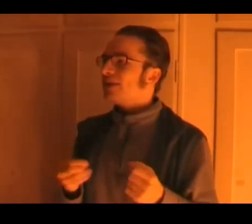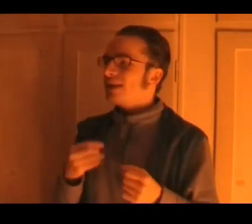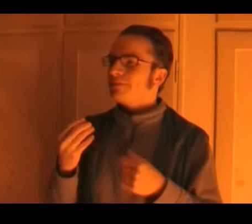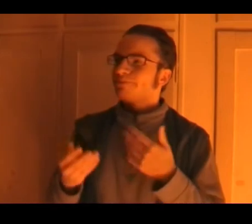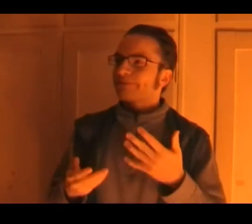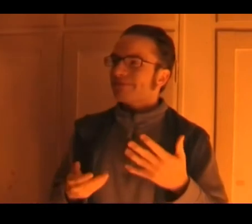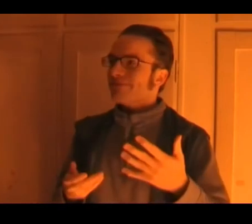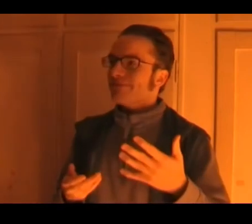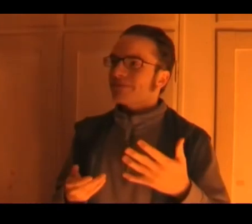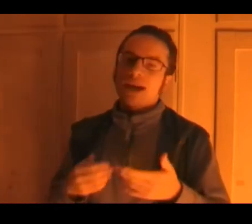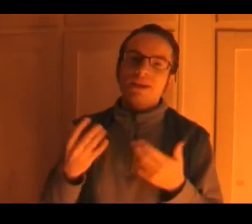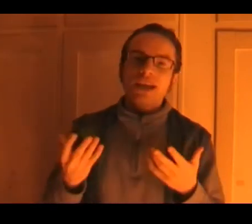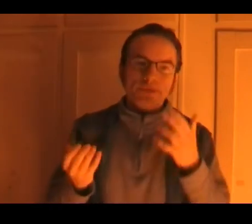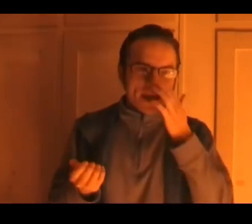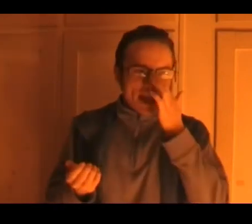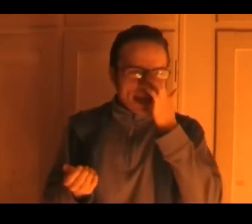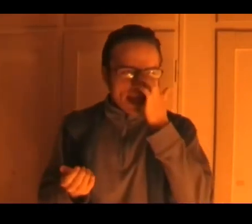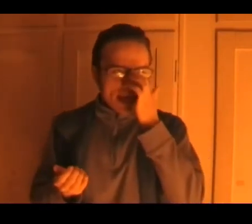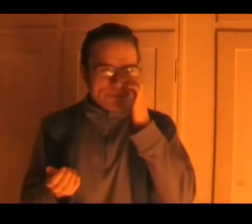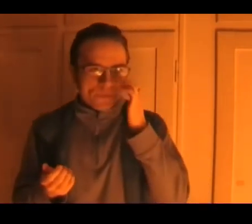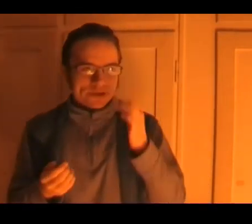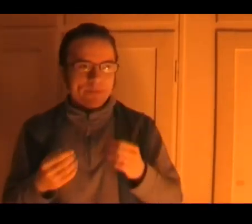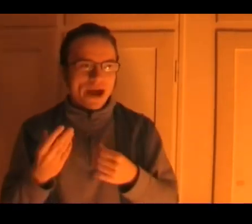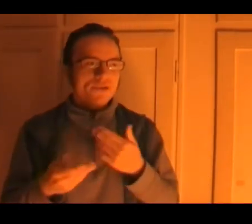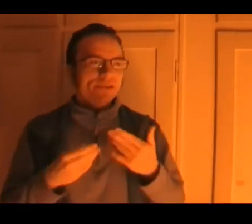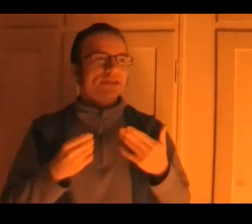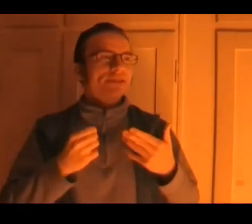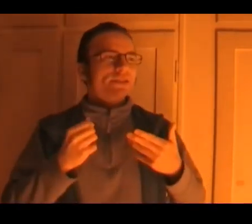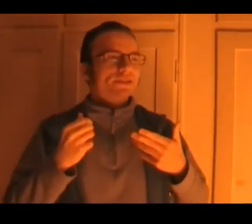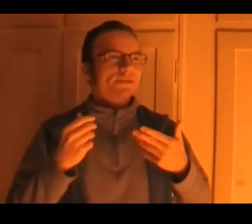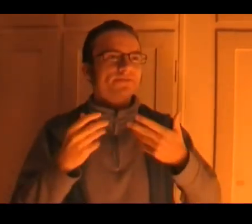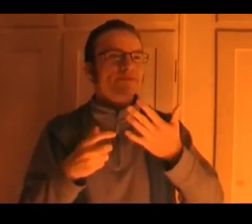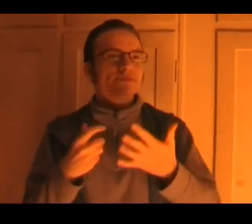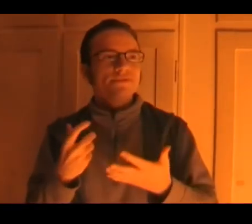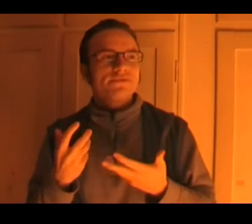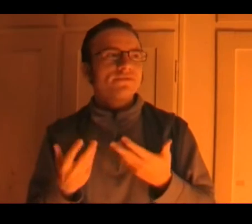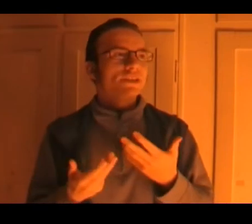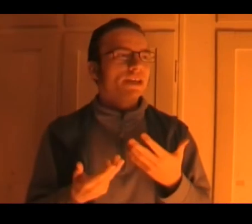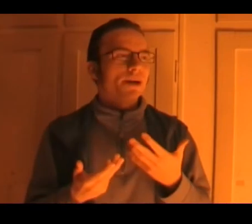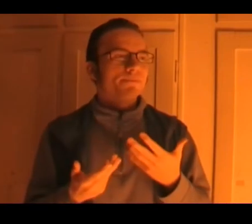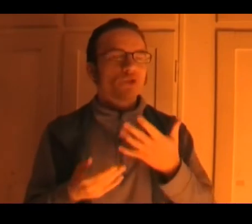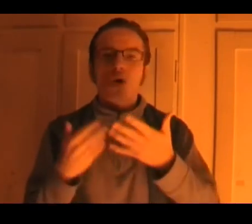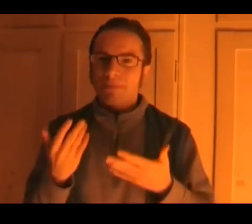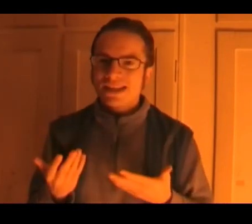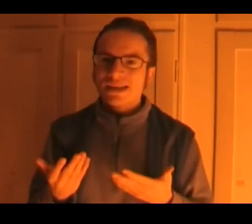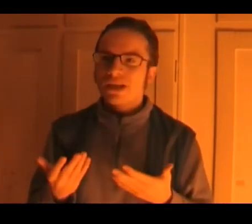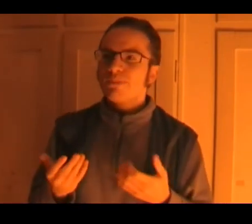the i mean if if it was about um tormenting people